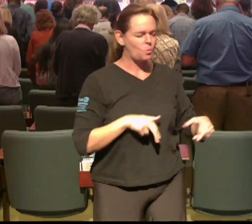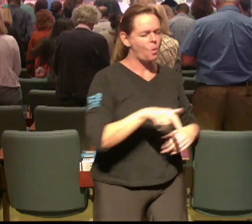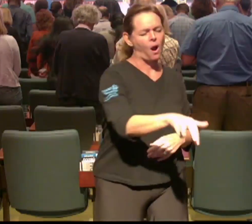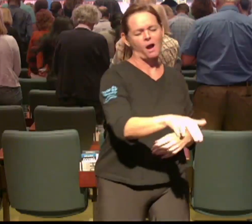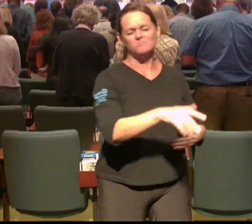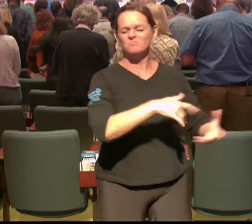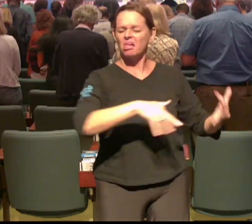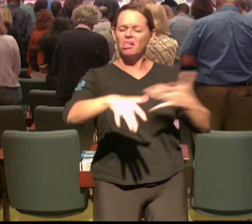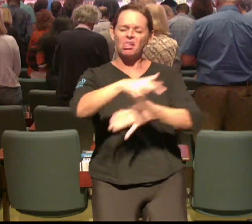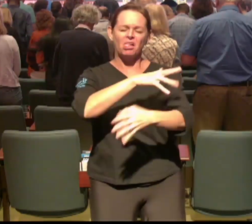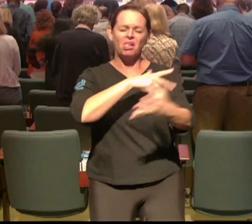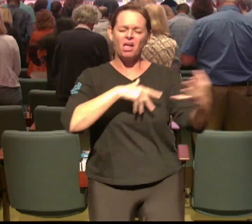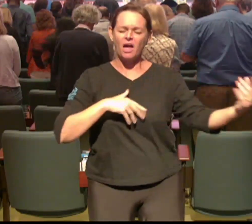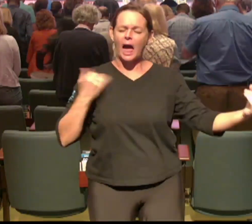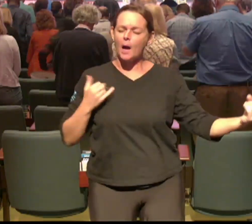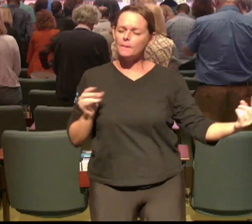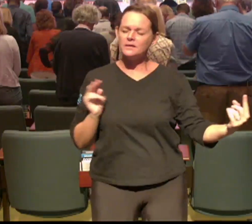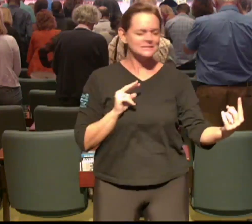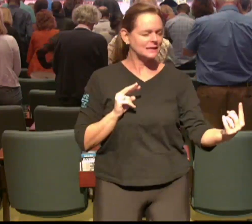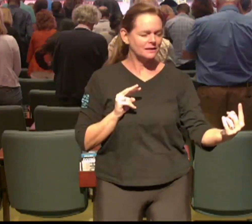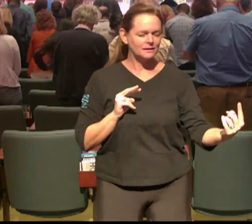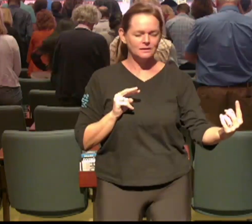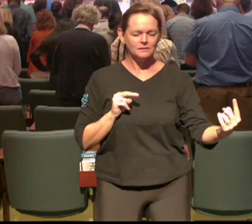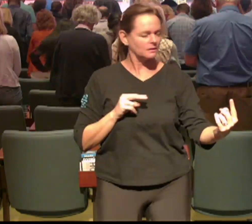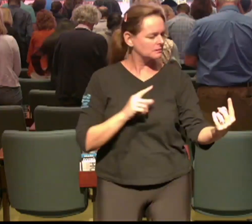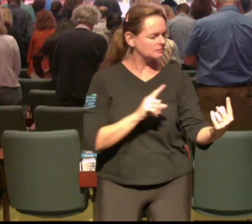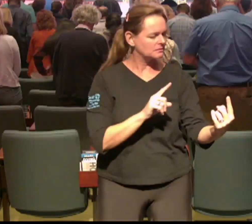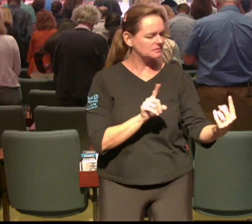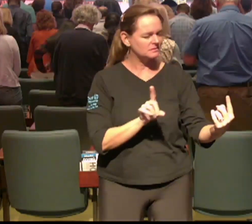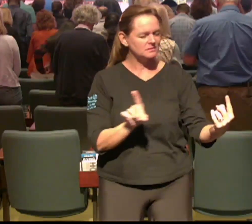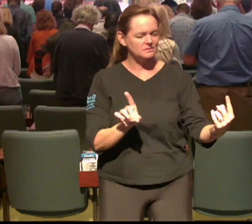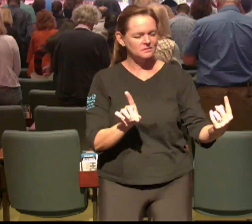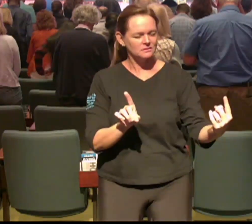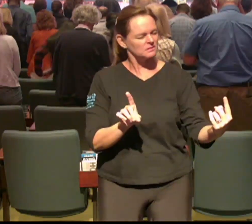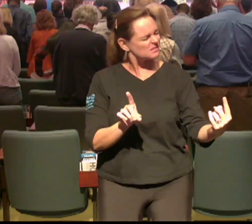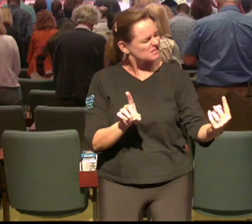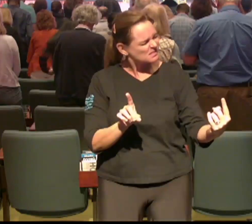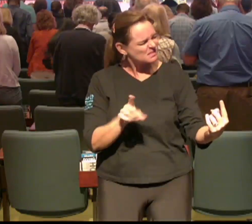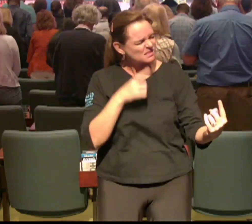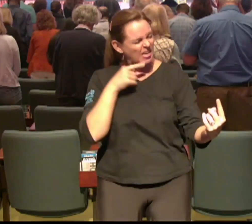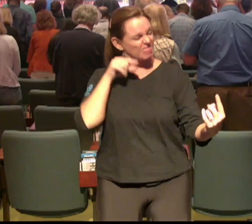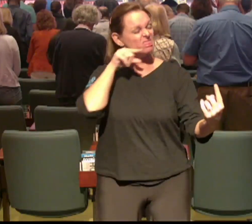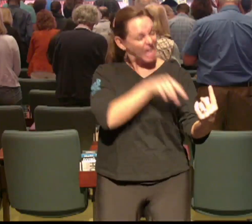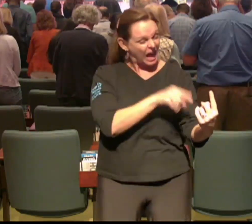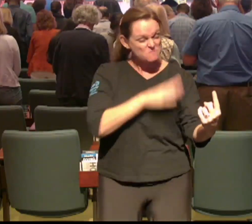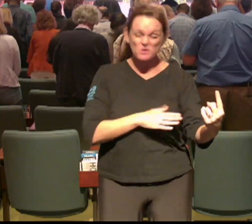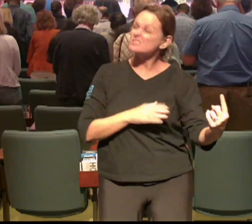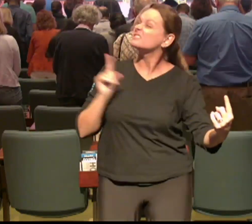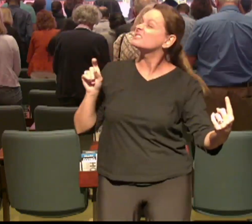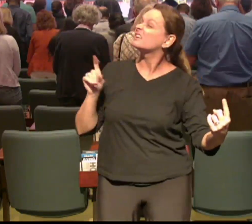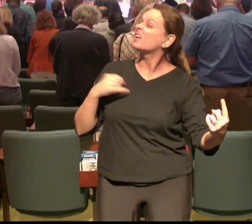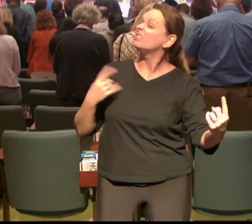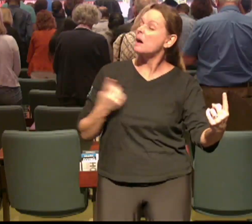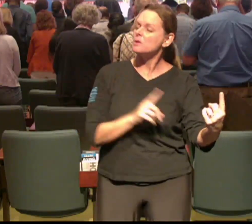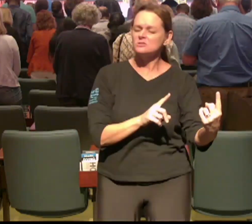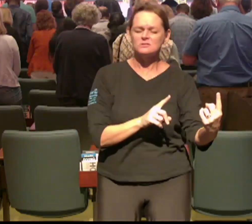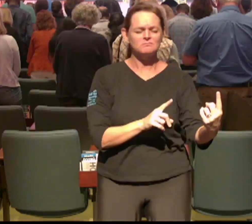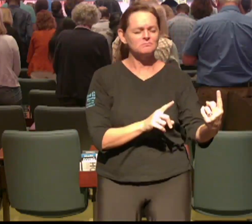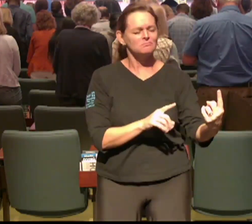open our mouths and tell them about Jesus and Lord I pray if we don't know what else to do we just say come and see just come and see if you just come and